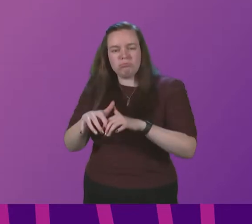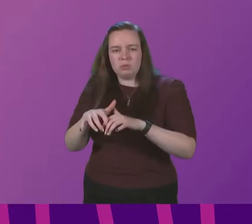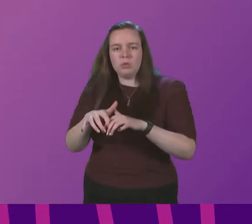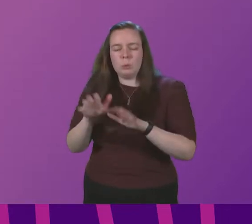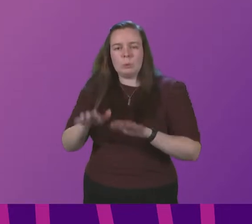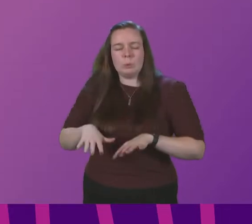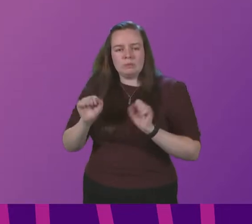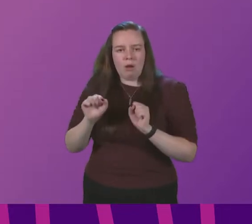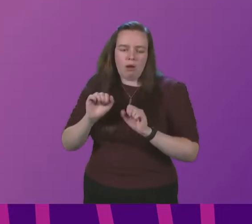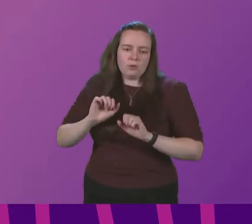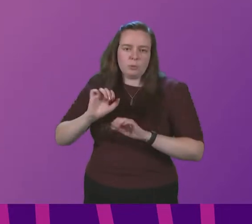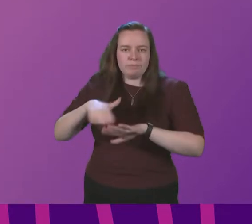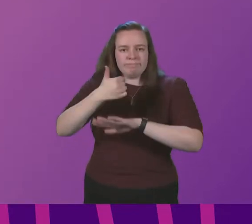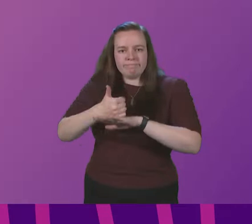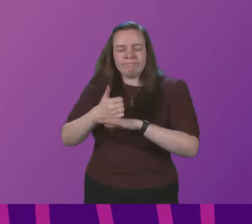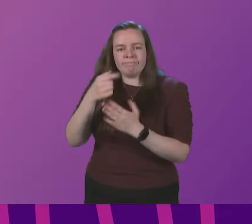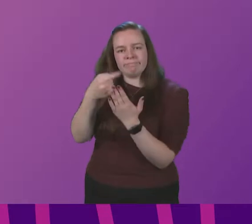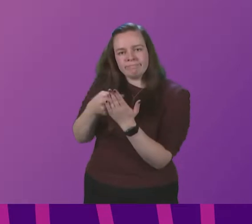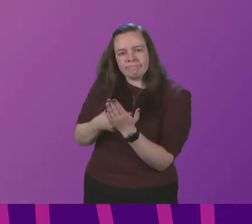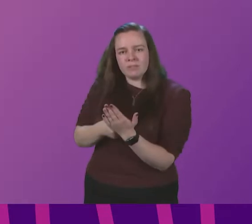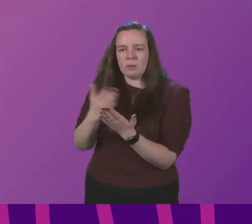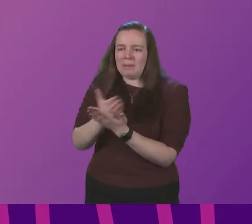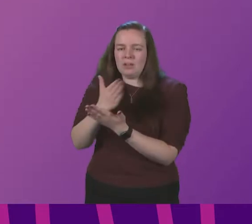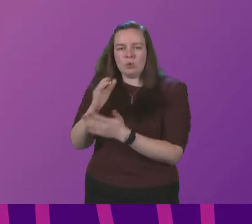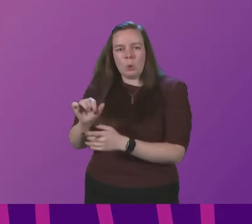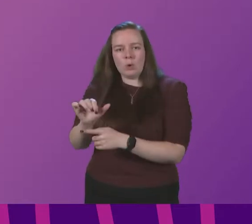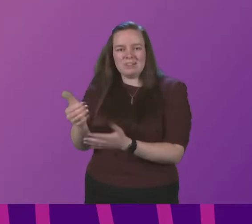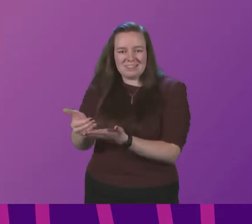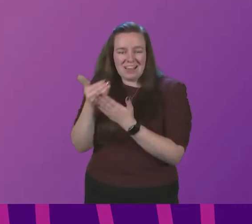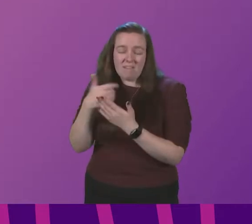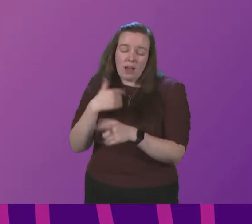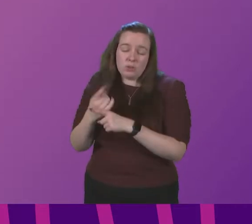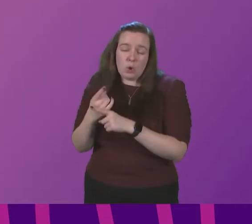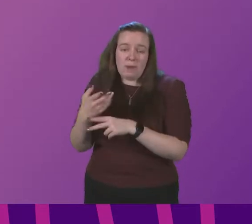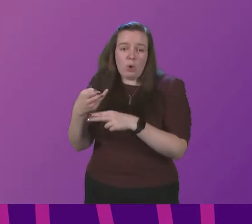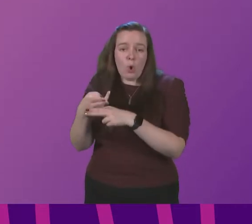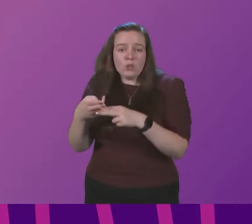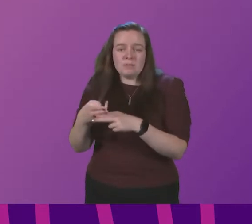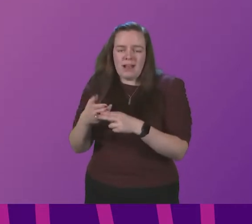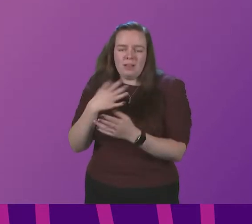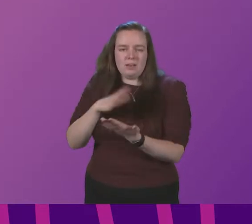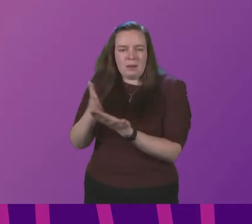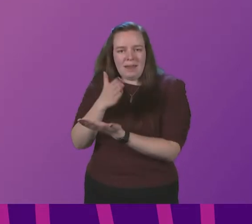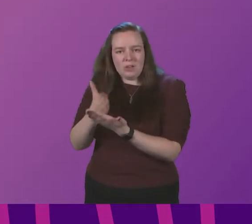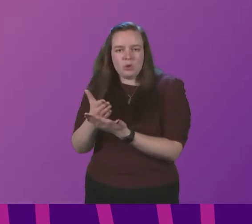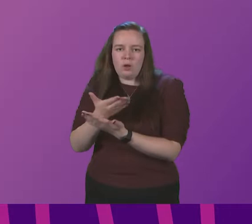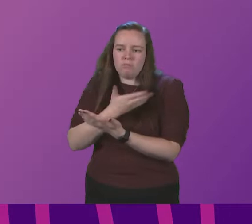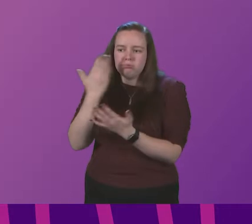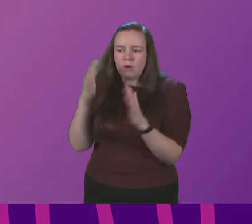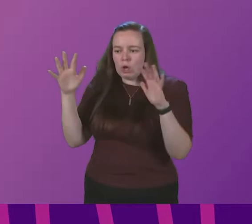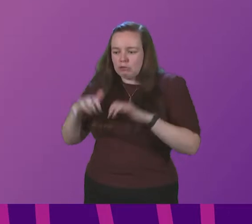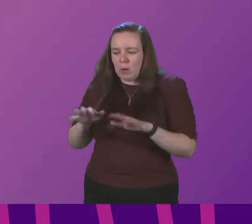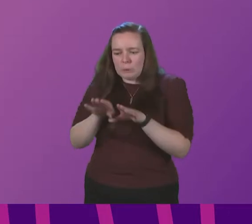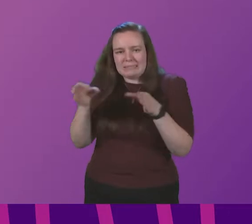start to introduce measures to ensure safety I talked in particular about hospitality and the need to ensure that there is not crowding between